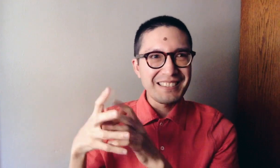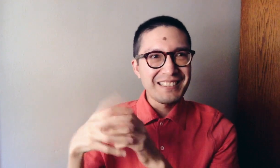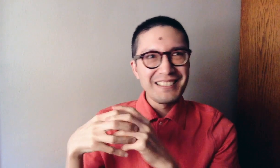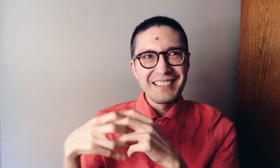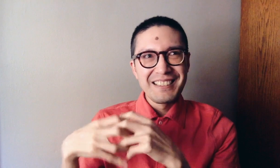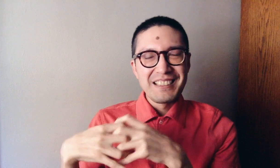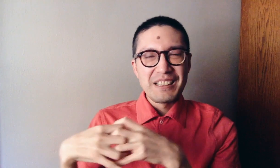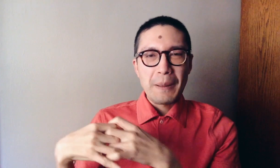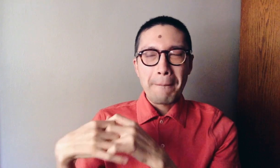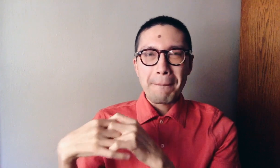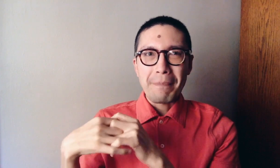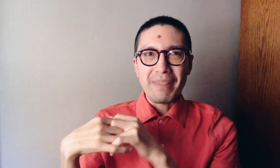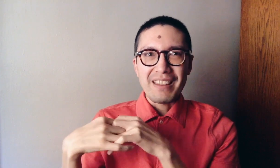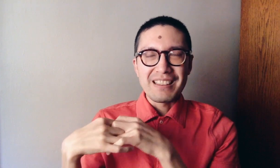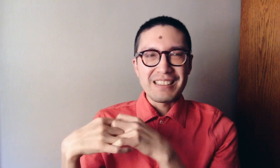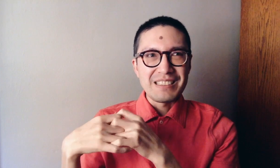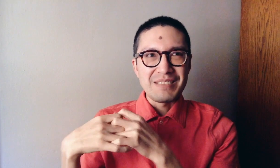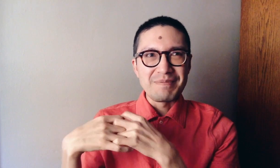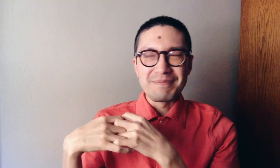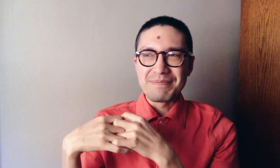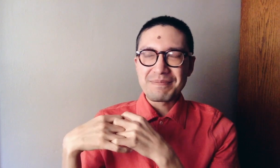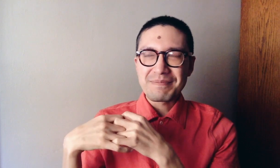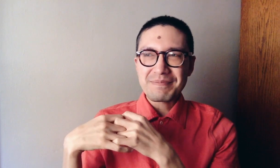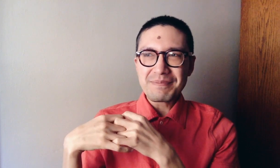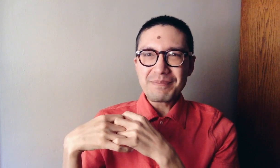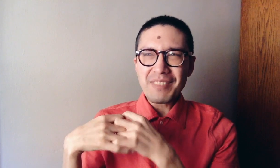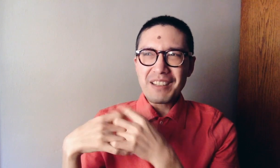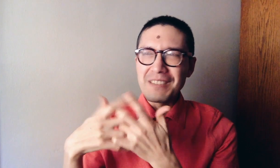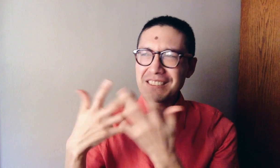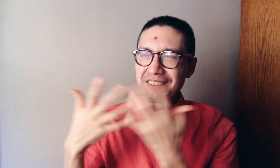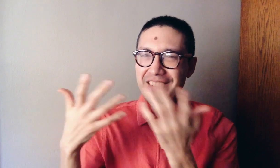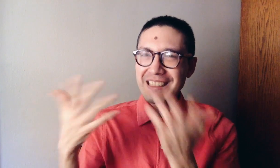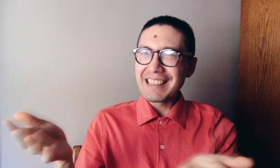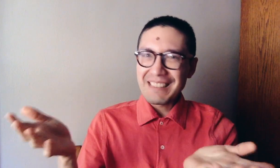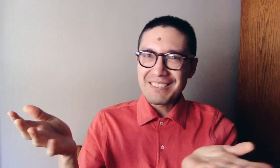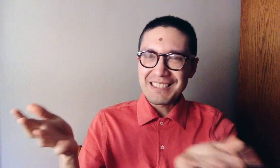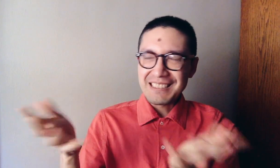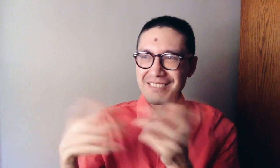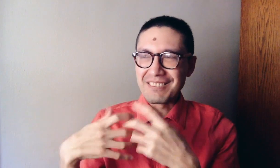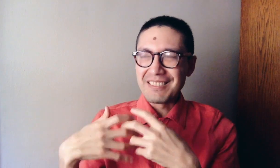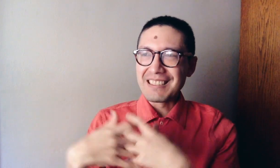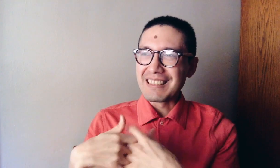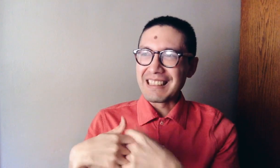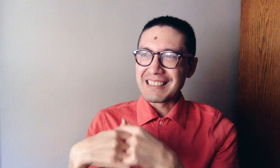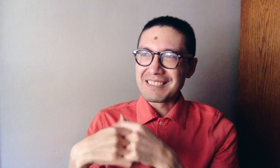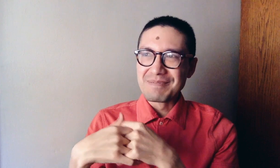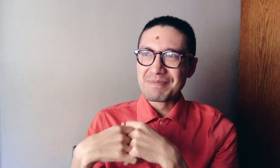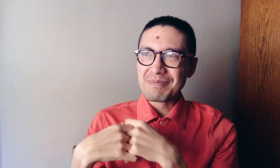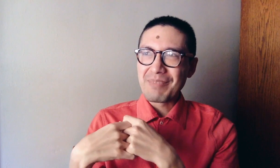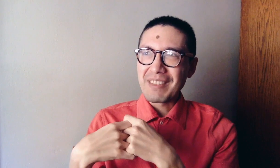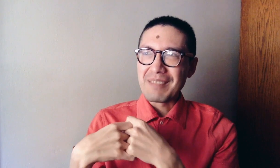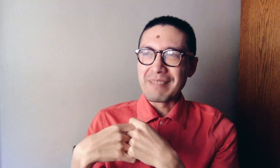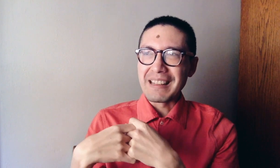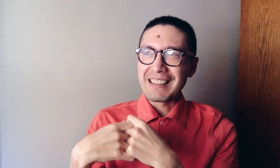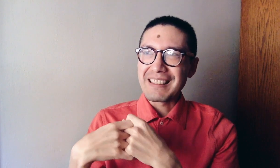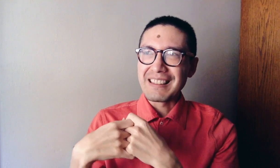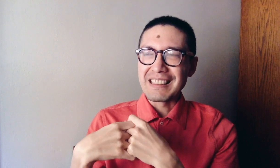I wasn't really able to like make the